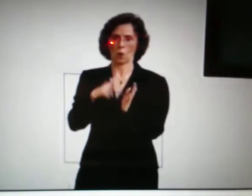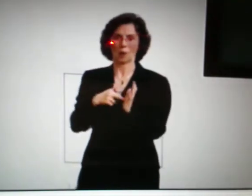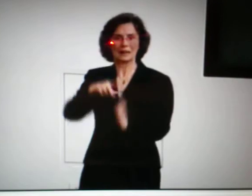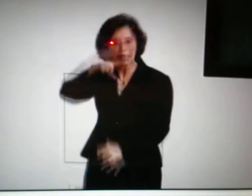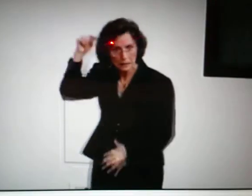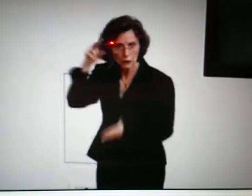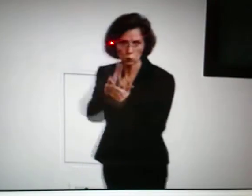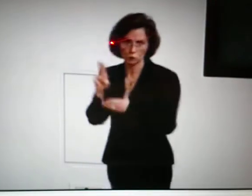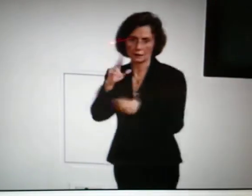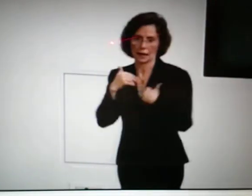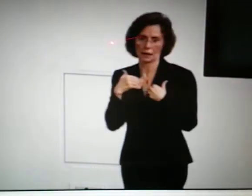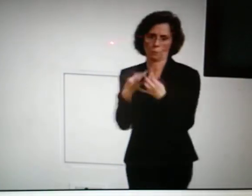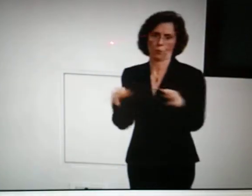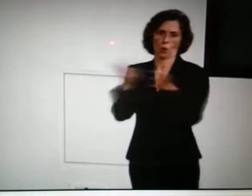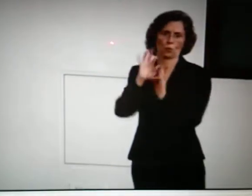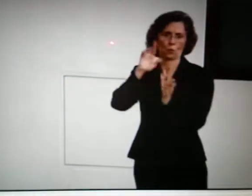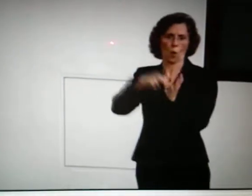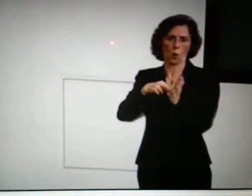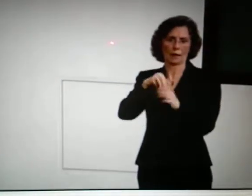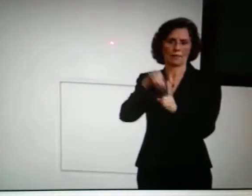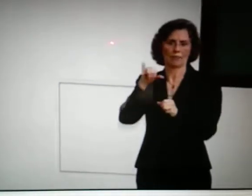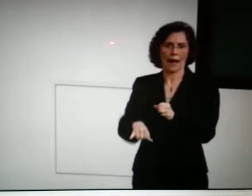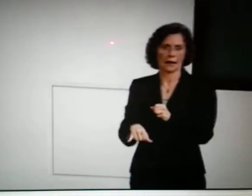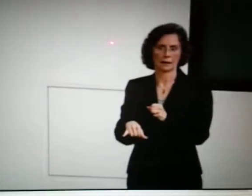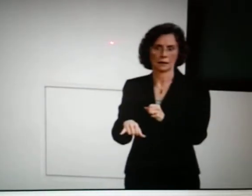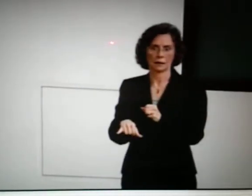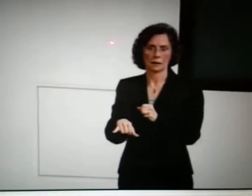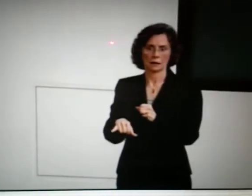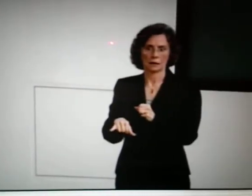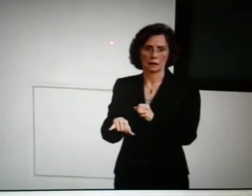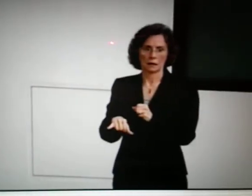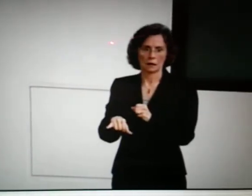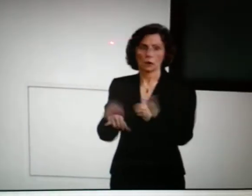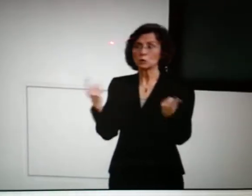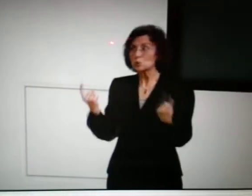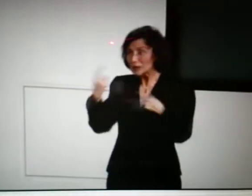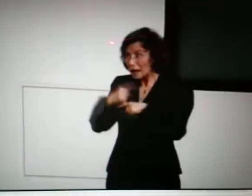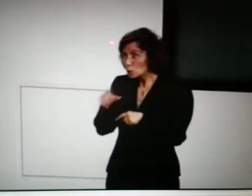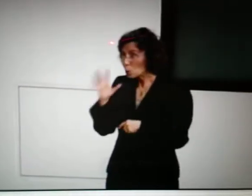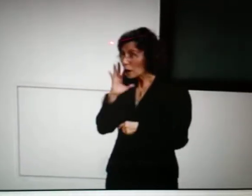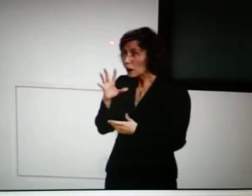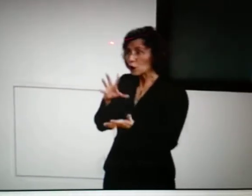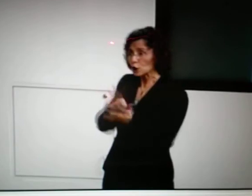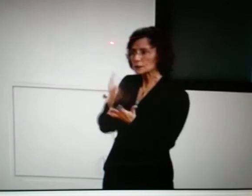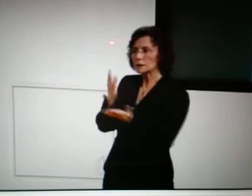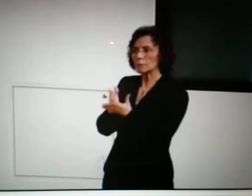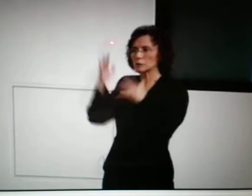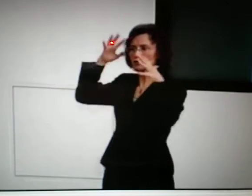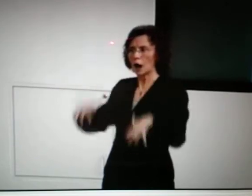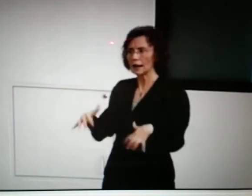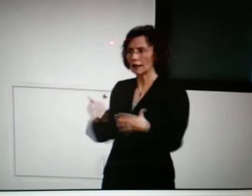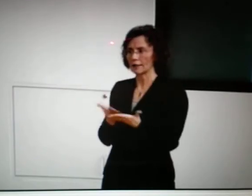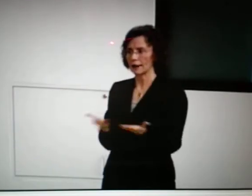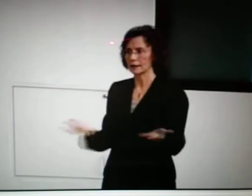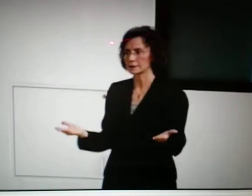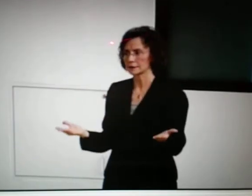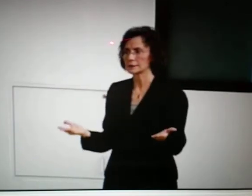We have an important role. Gallaudet University has an important role in this. And today, we're going to learn some